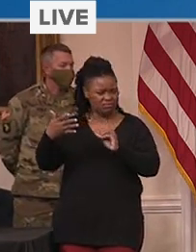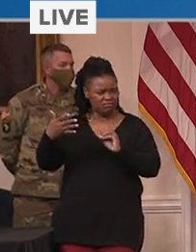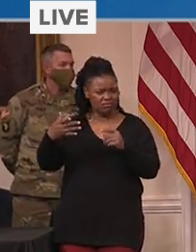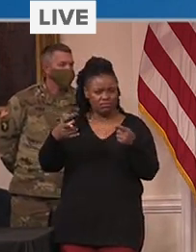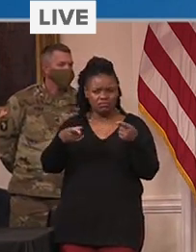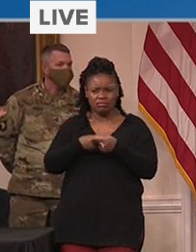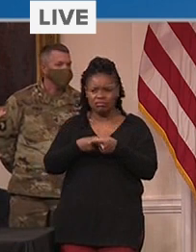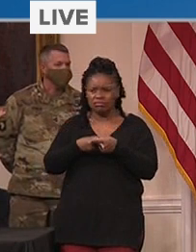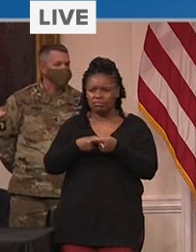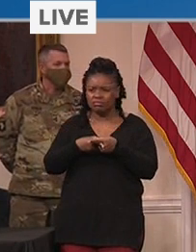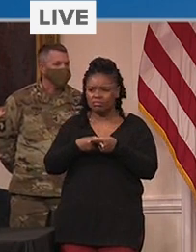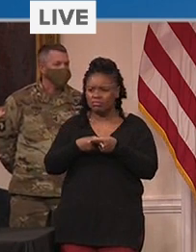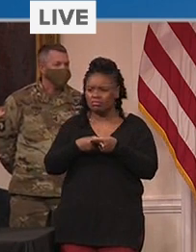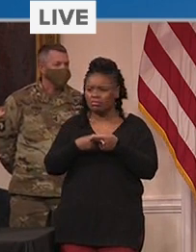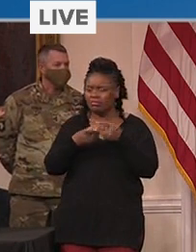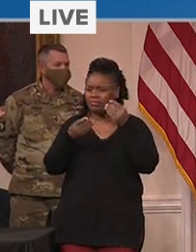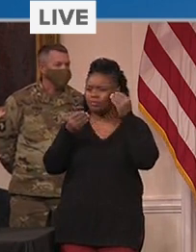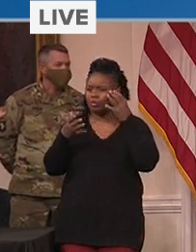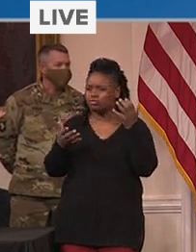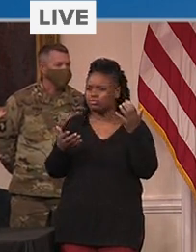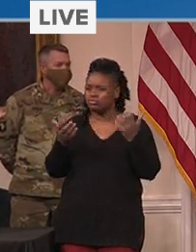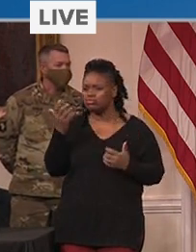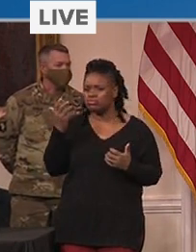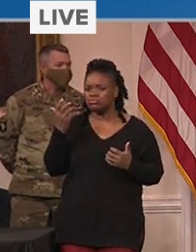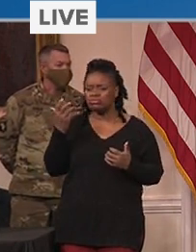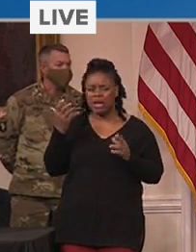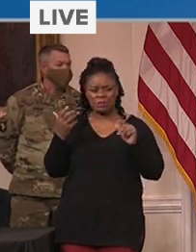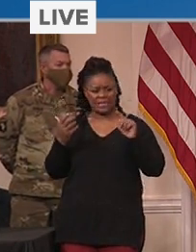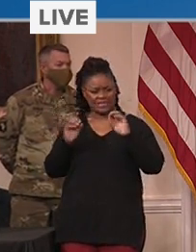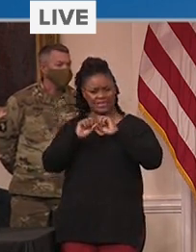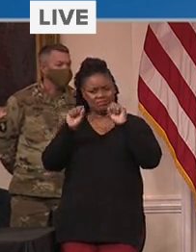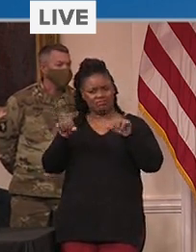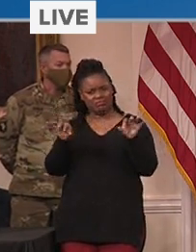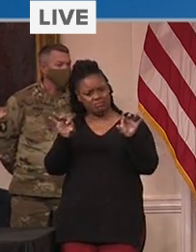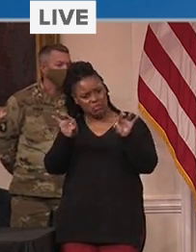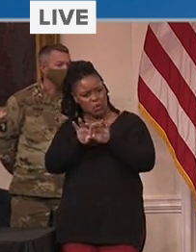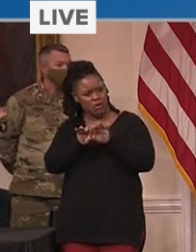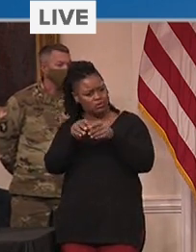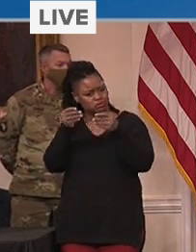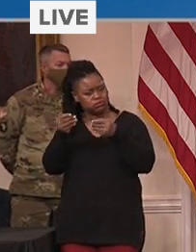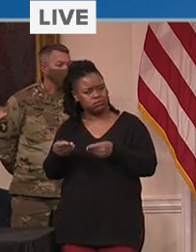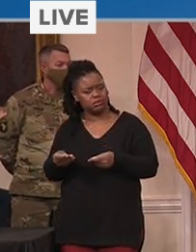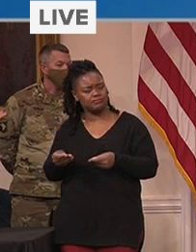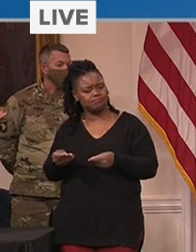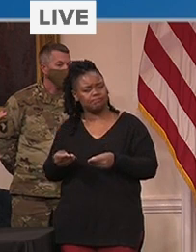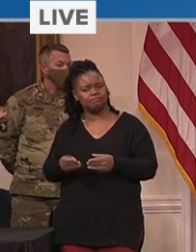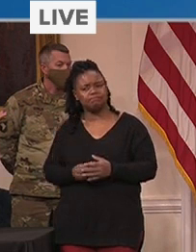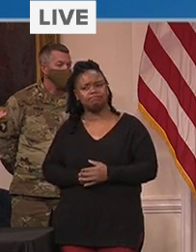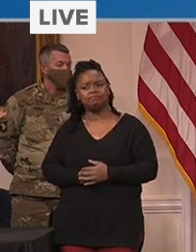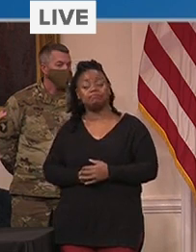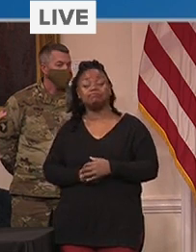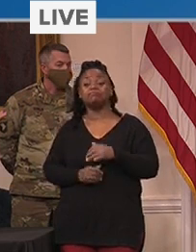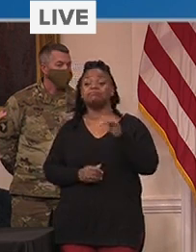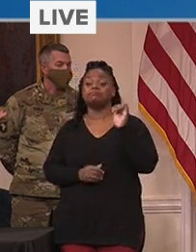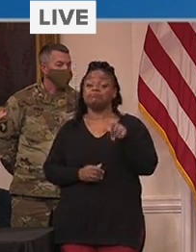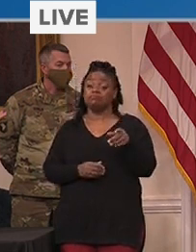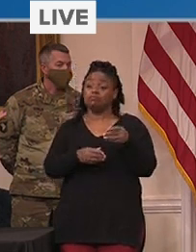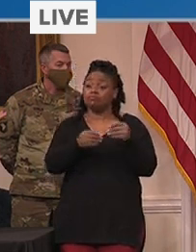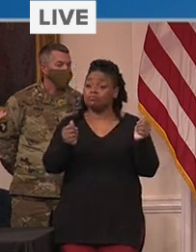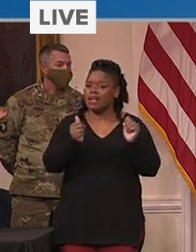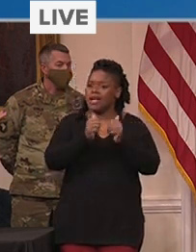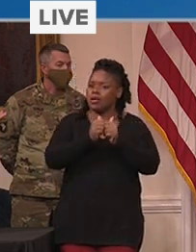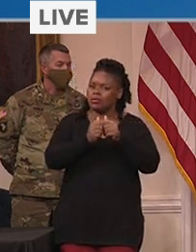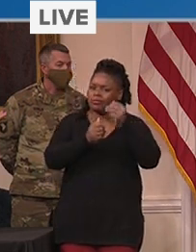that. We need to address these reporting lags, particularly not with some of the